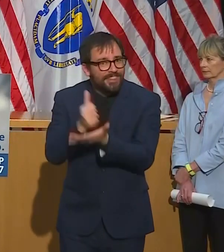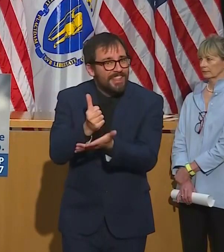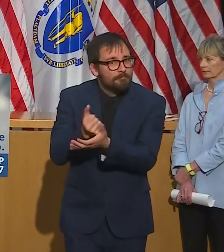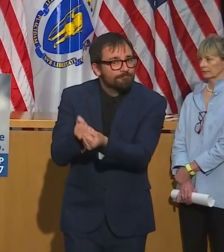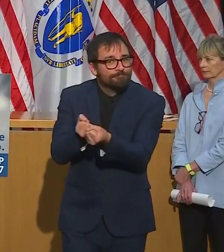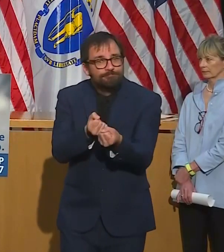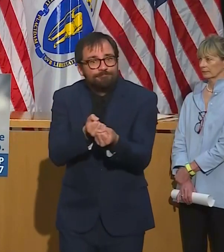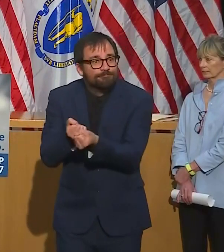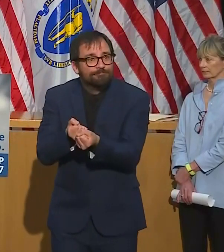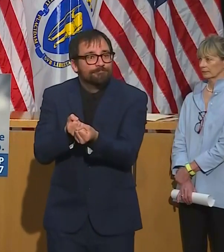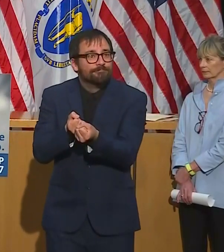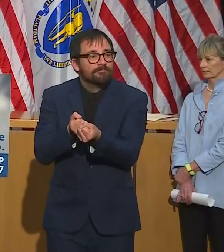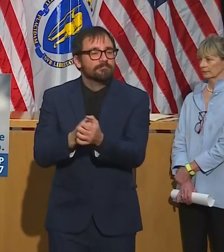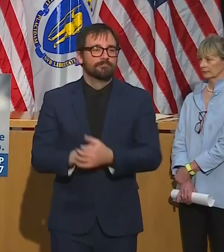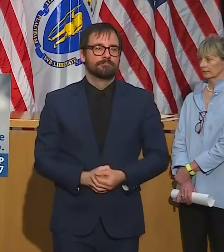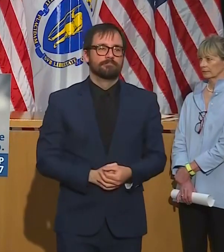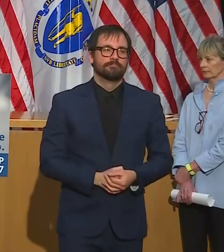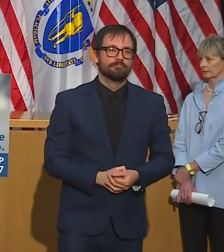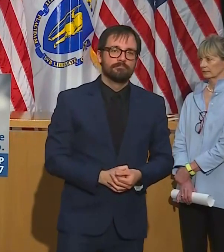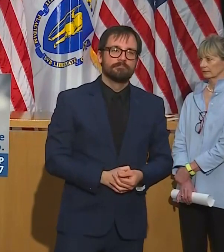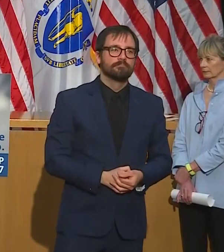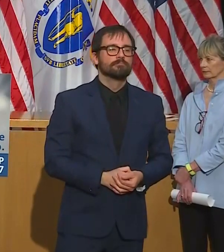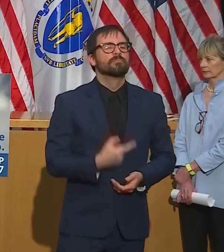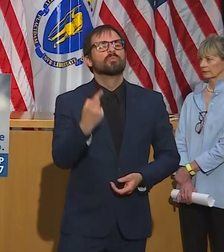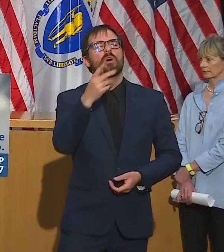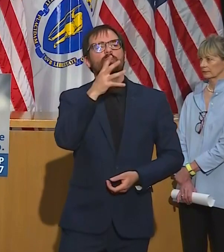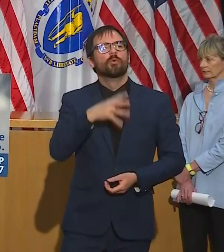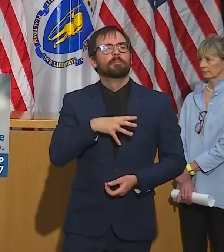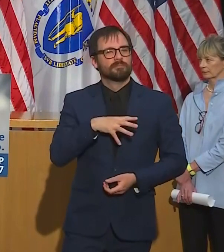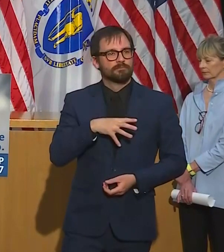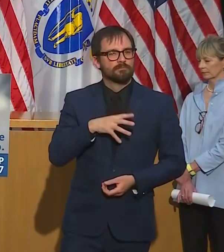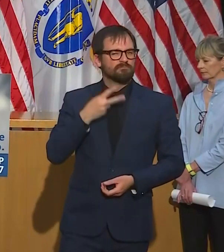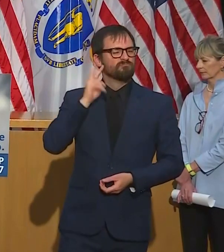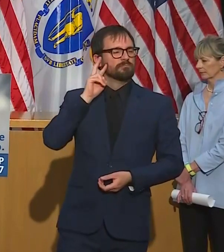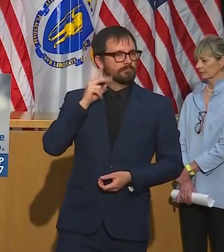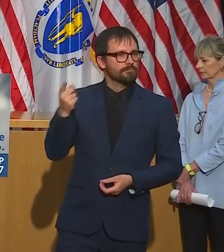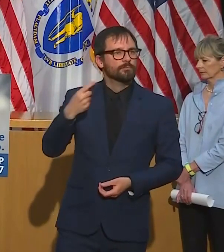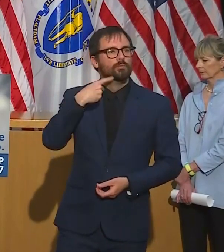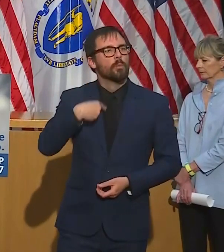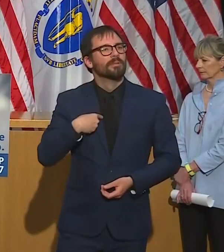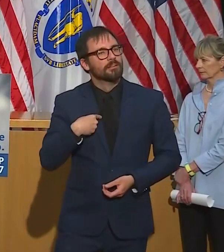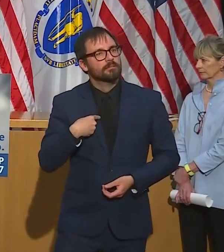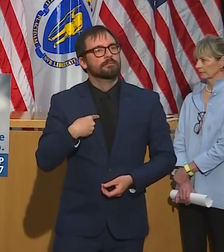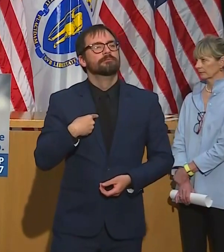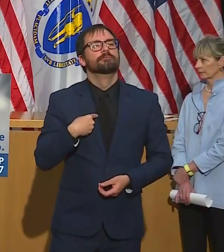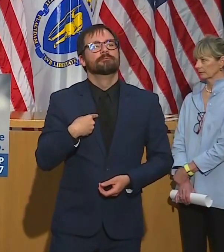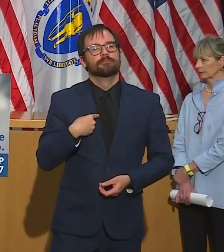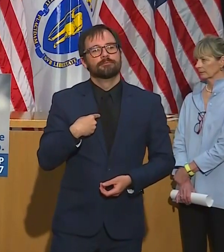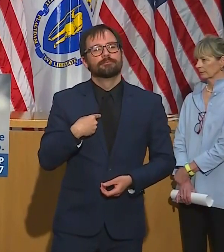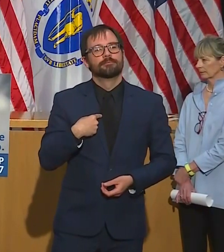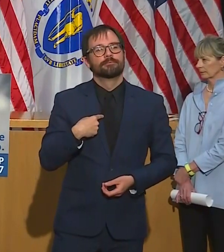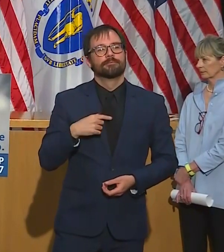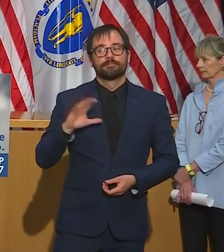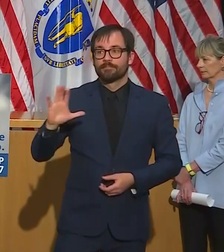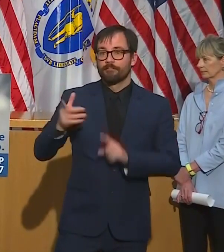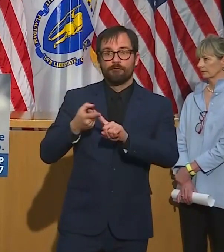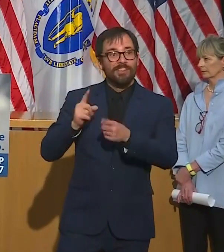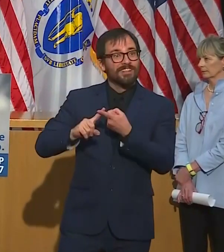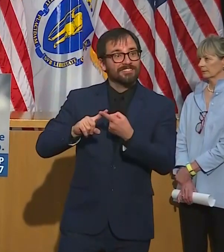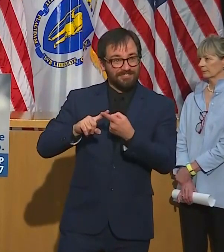received gloves and masks from friends so that her spouse who has cancer would be able to wear those when he goes to get his cancer treatments.